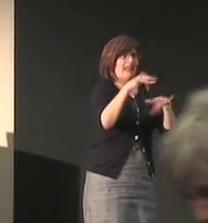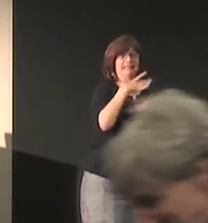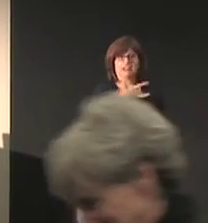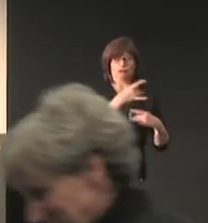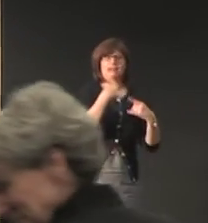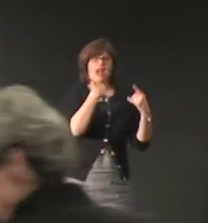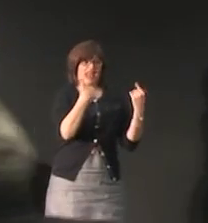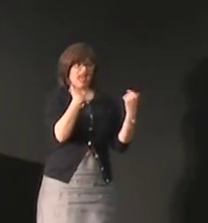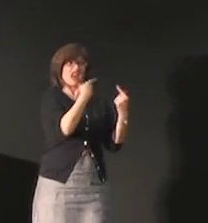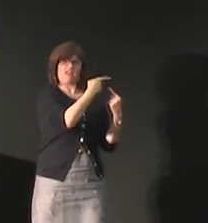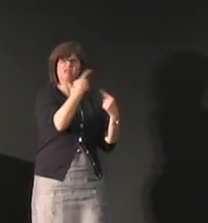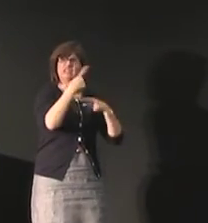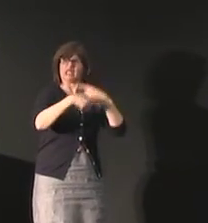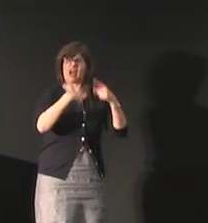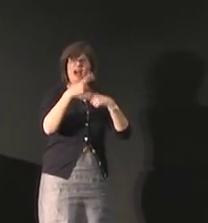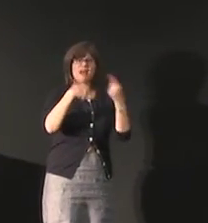is there a difference in gender was a question